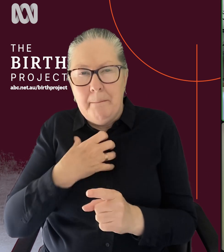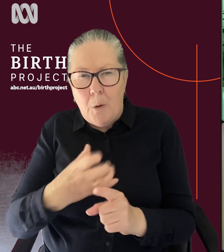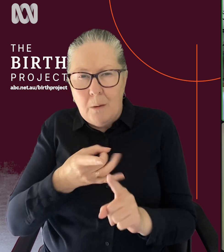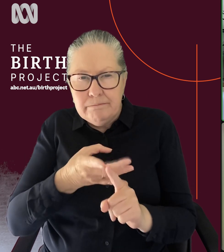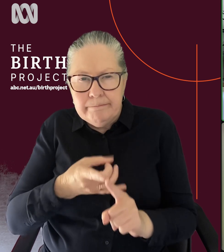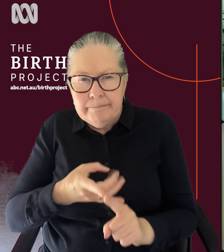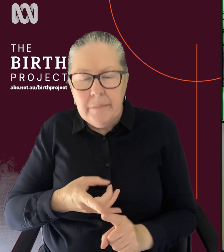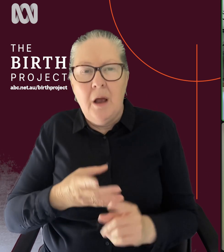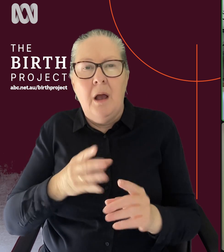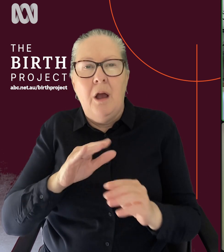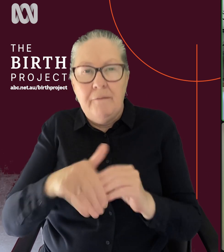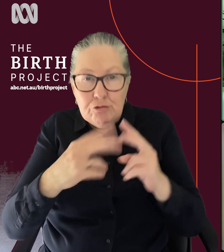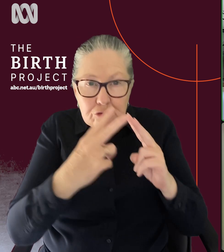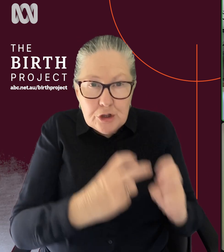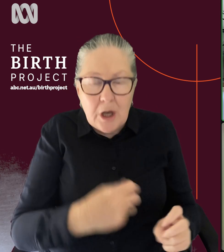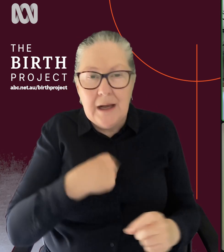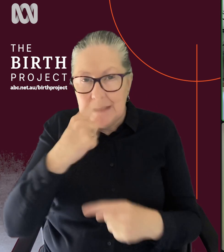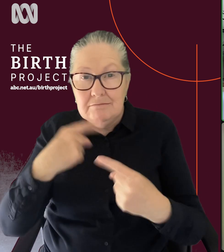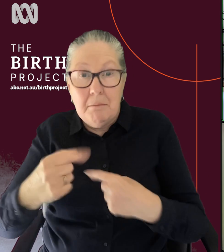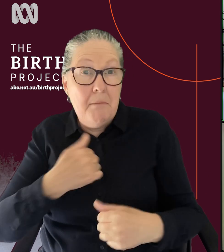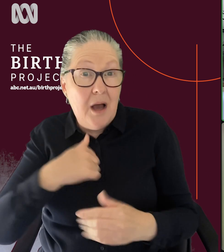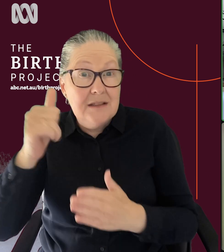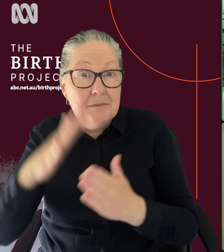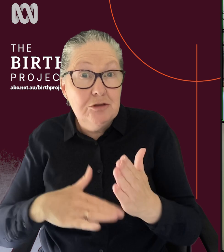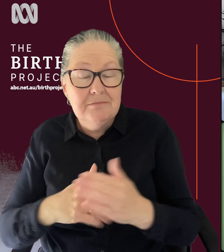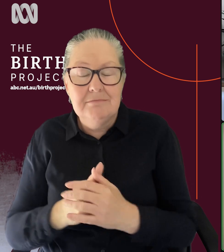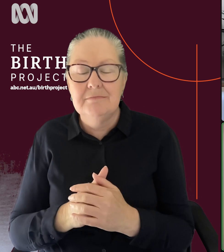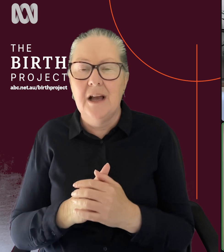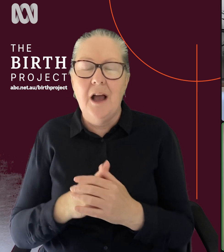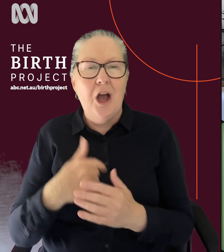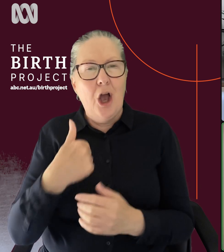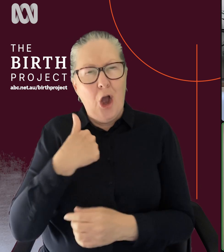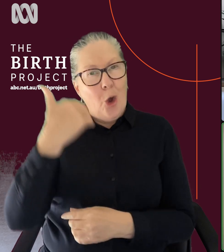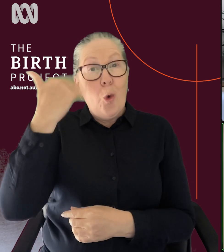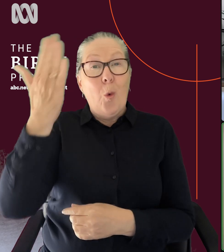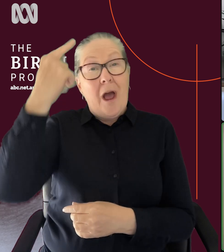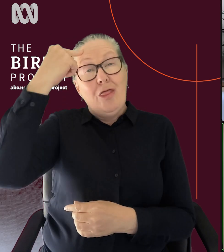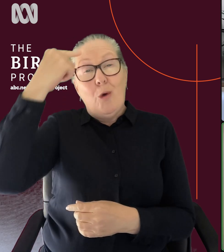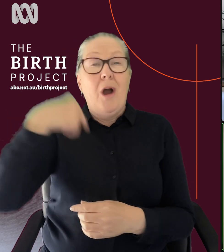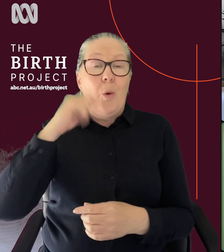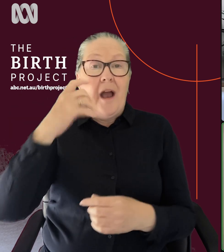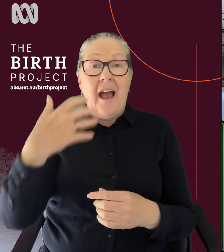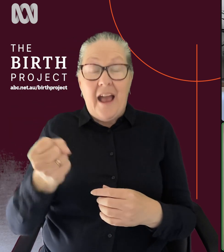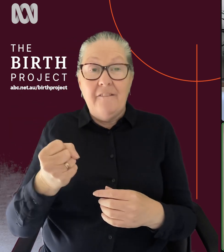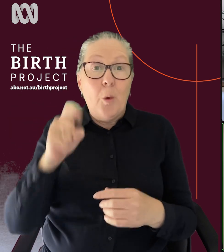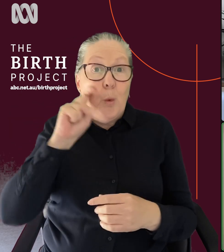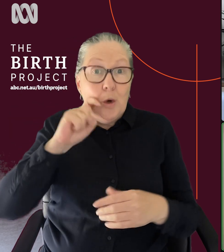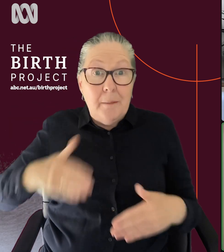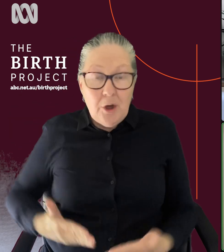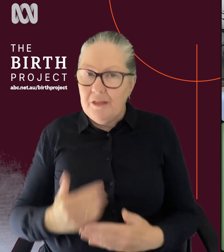research and I can share with you sort of my experience as well? Yeah. I think I always thought I'd have a water birth and I've had three vaginal births and none of